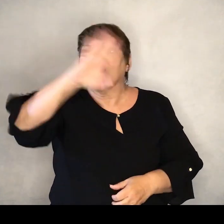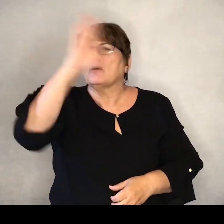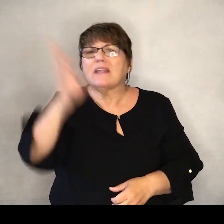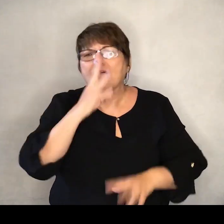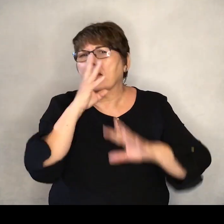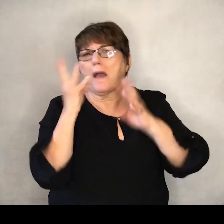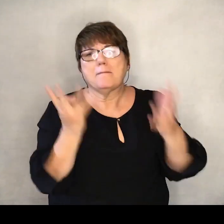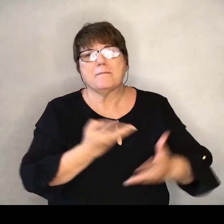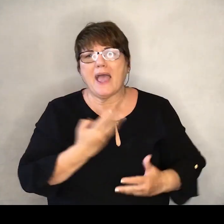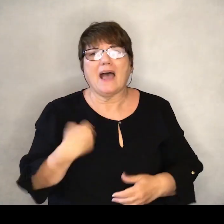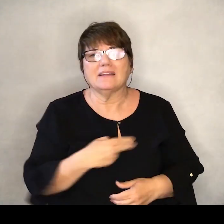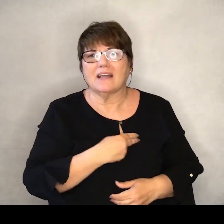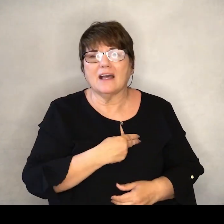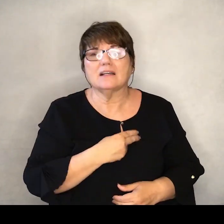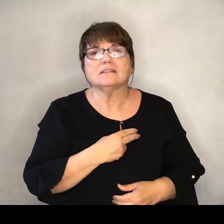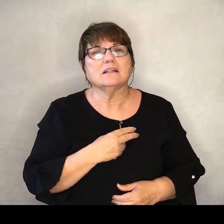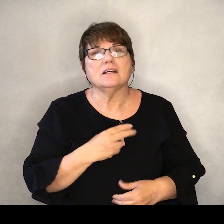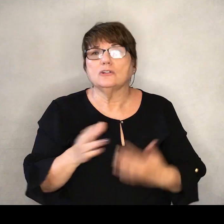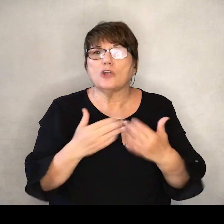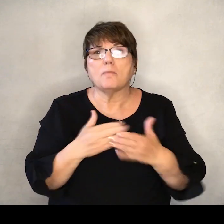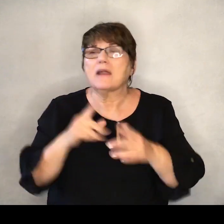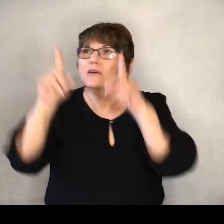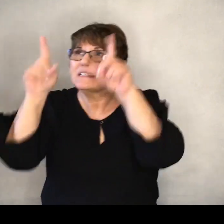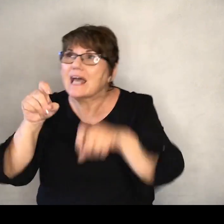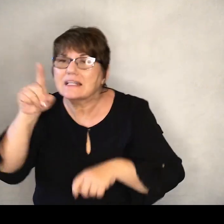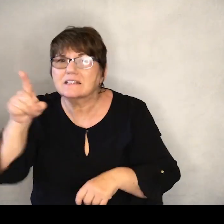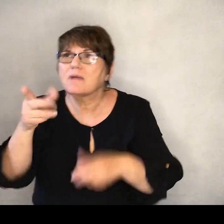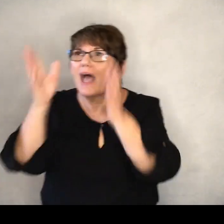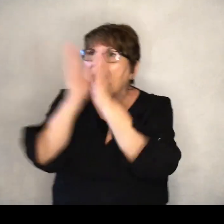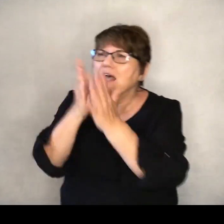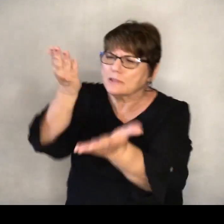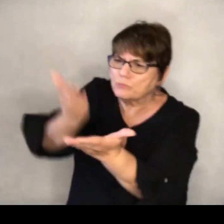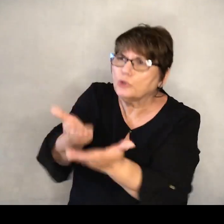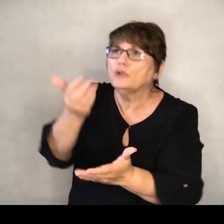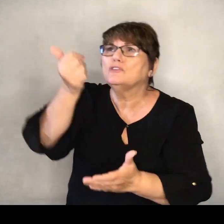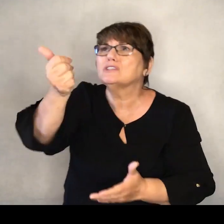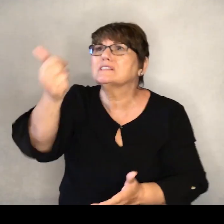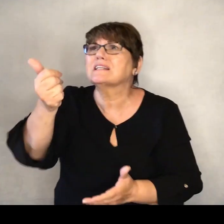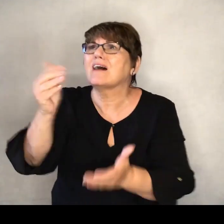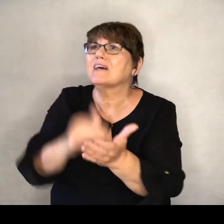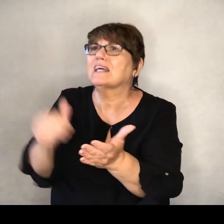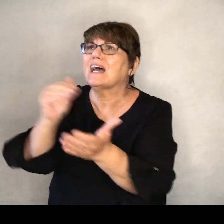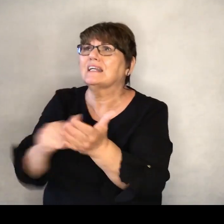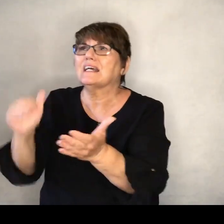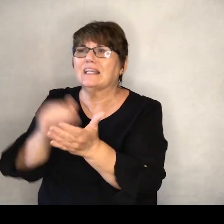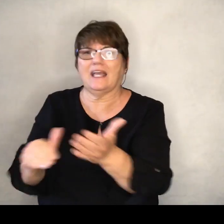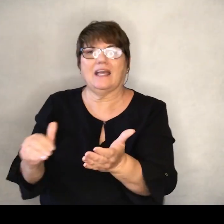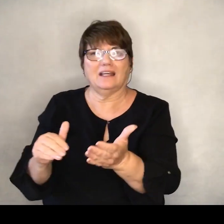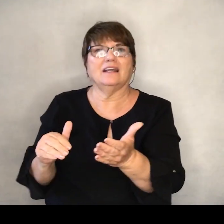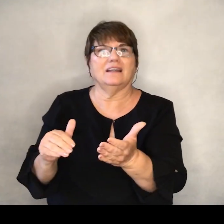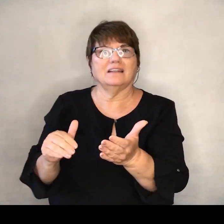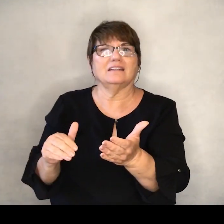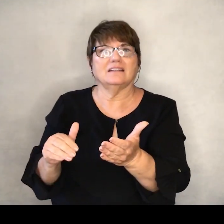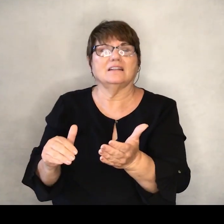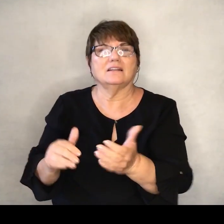us. Even when we test him and ask him to prove himself over and over again.